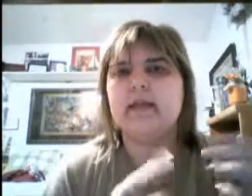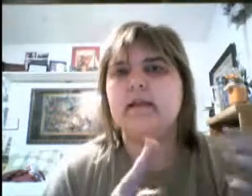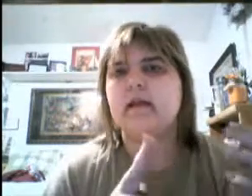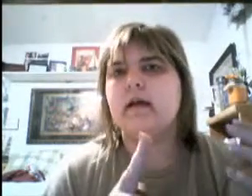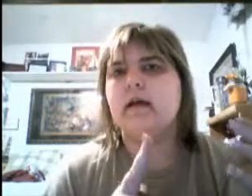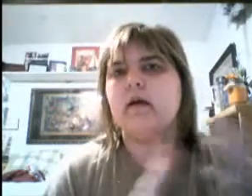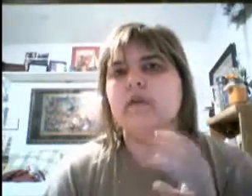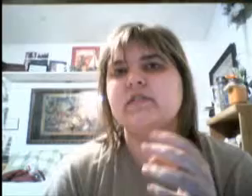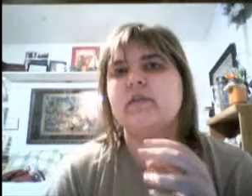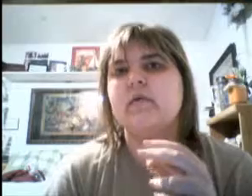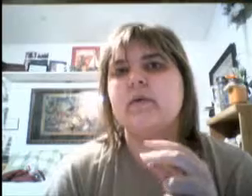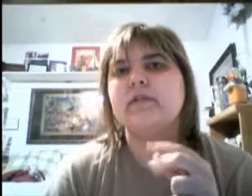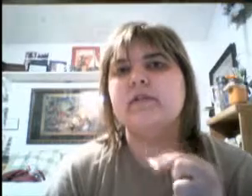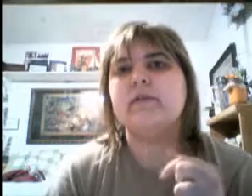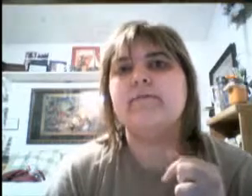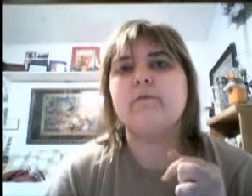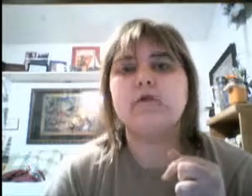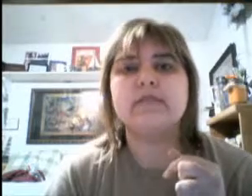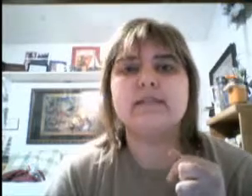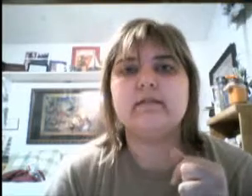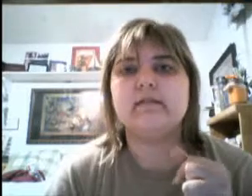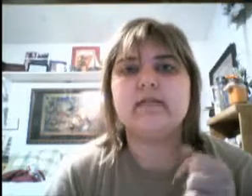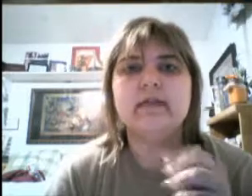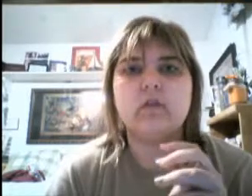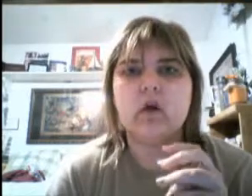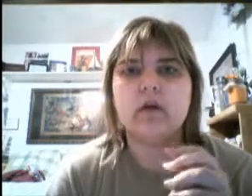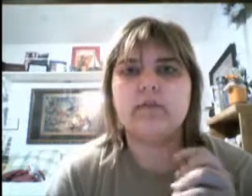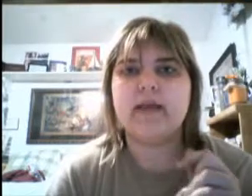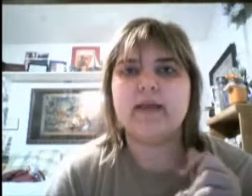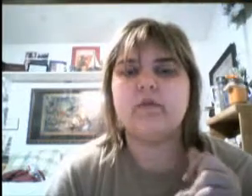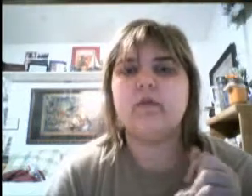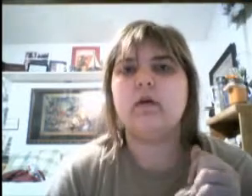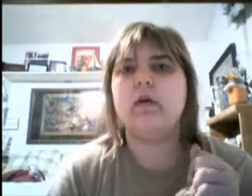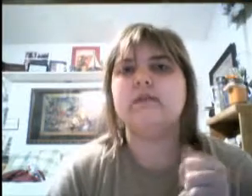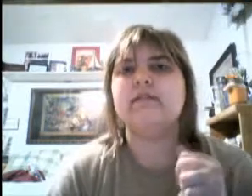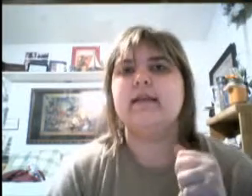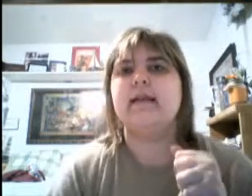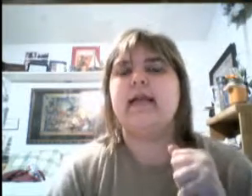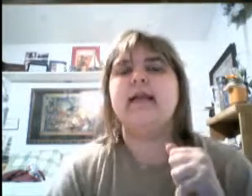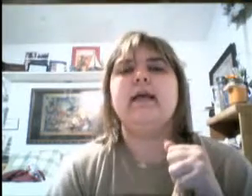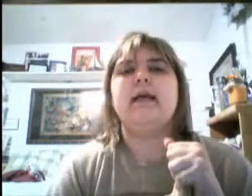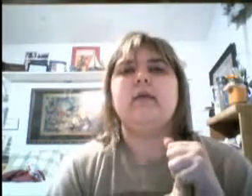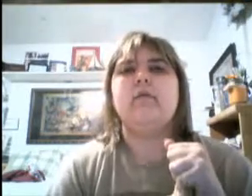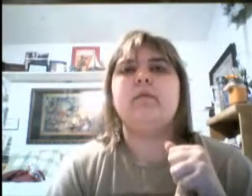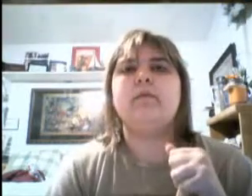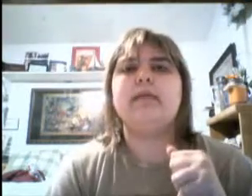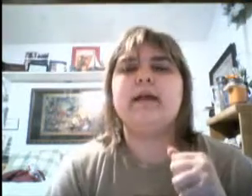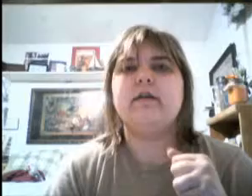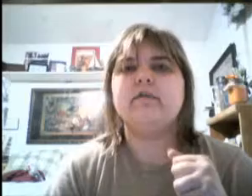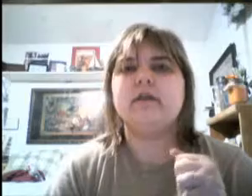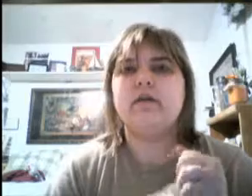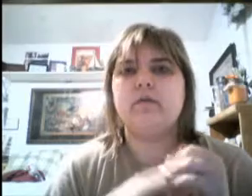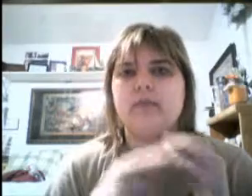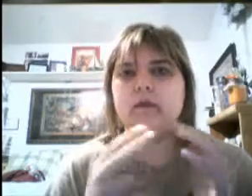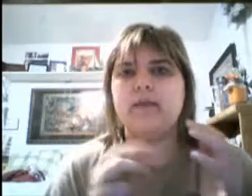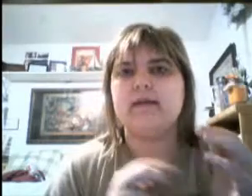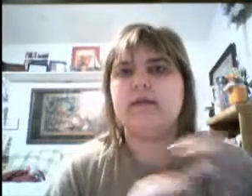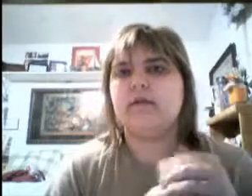then, uh, also, we went to the Frozen sing-along panel on Sunday, when we were there, so, I'll make another